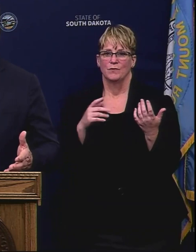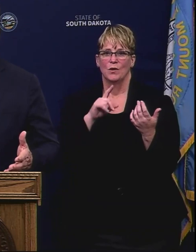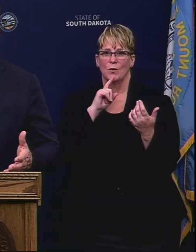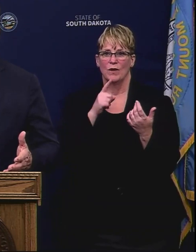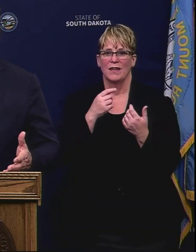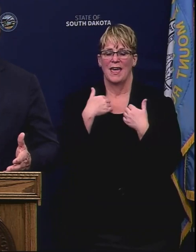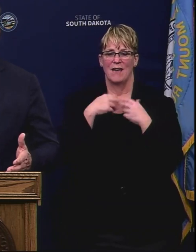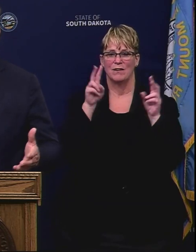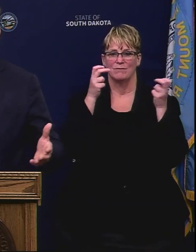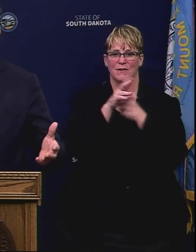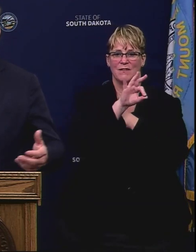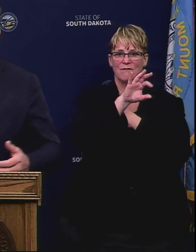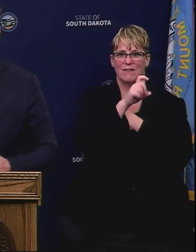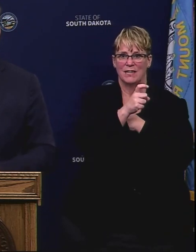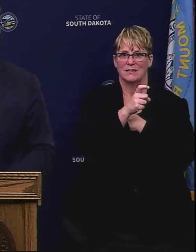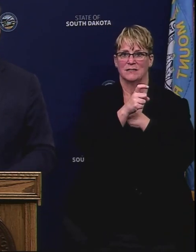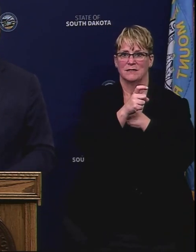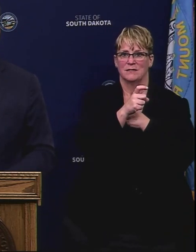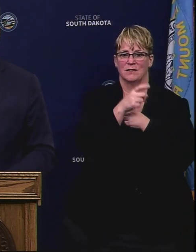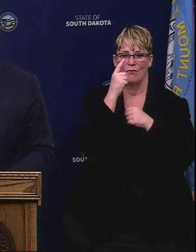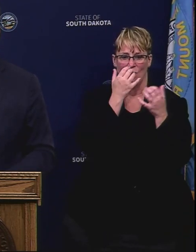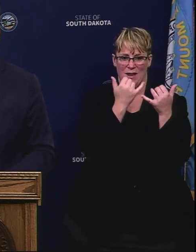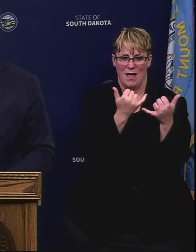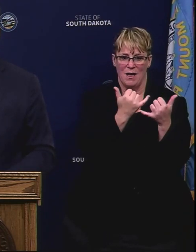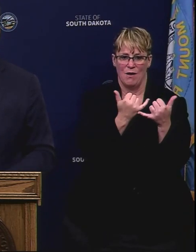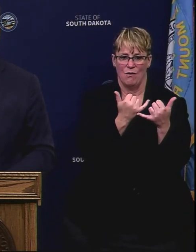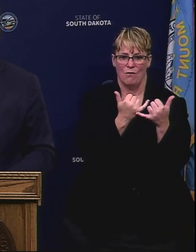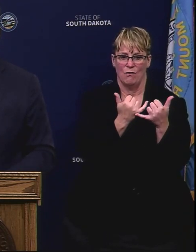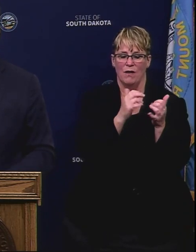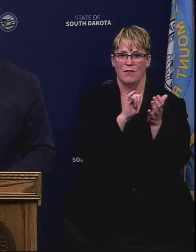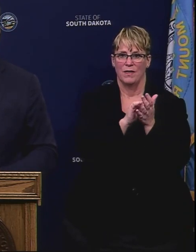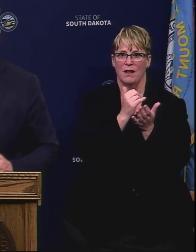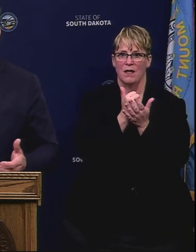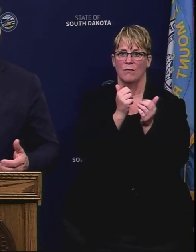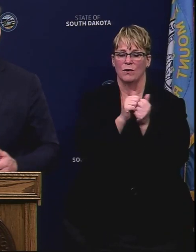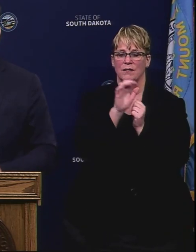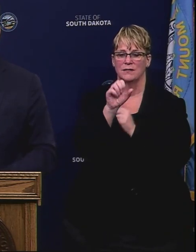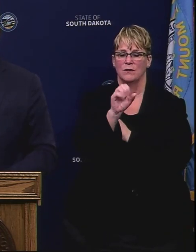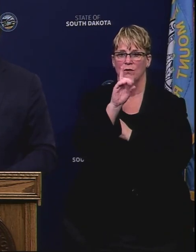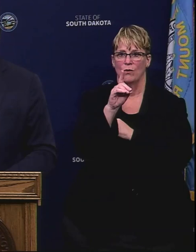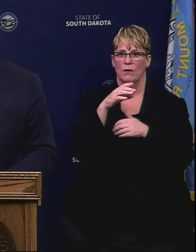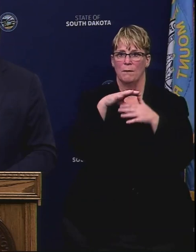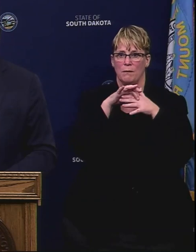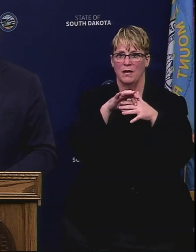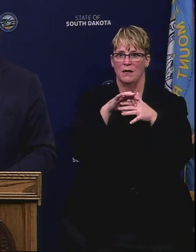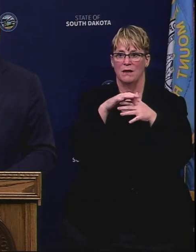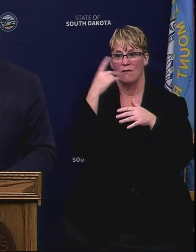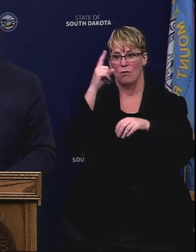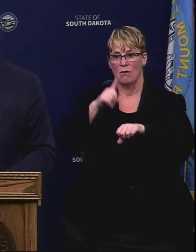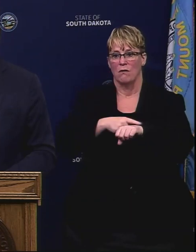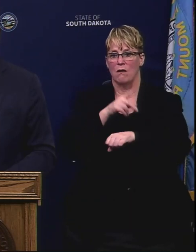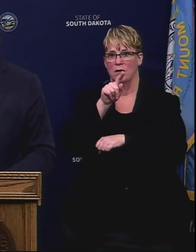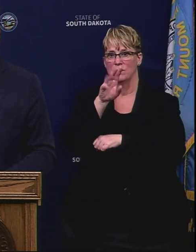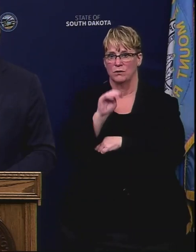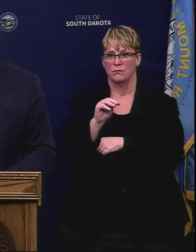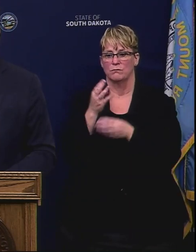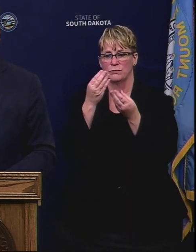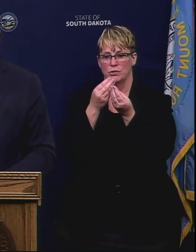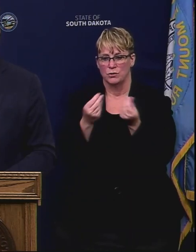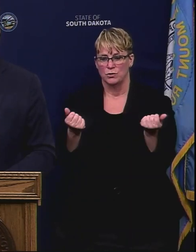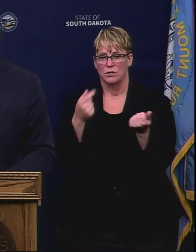-term fix to the problem. Hopefully that would demonstrate the quality of the South Dakota product and and work toward a long-term solution for